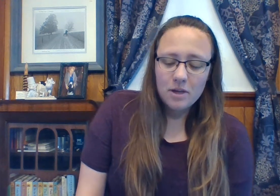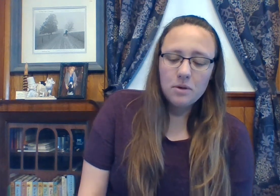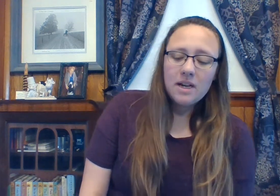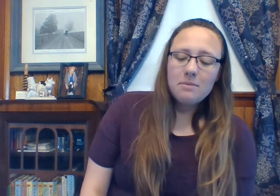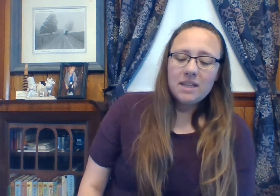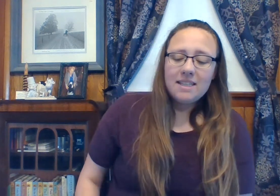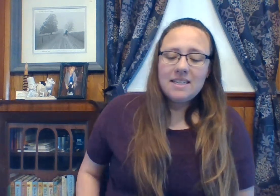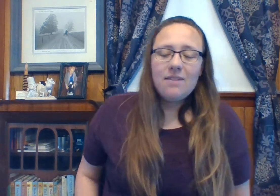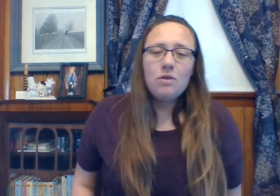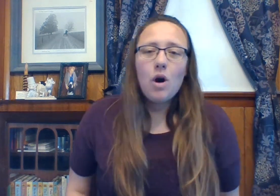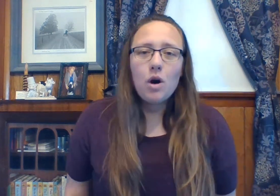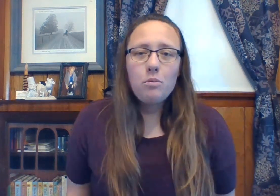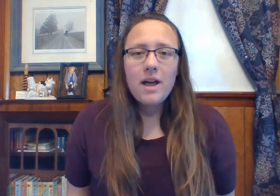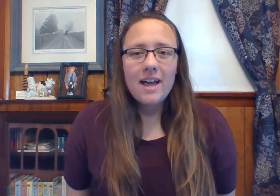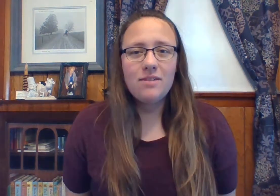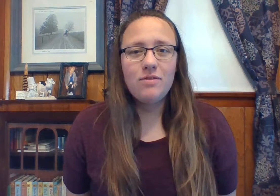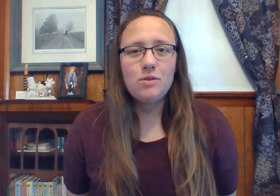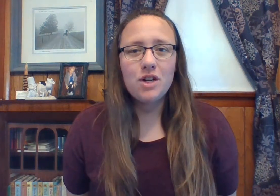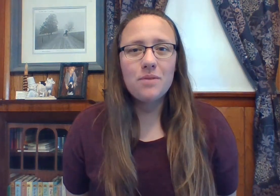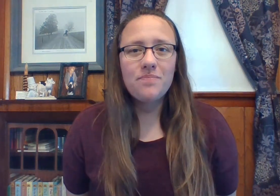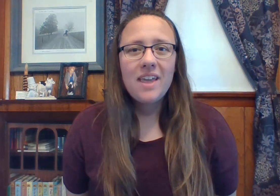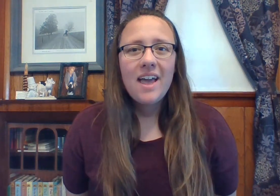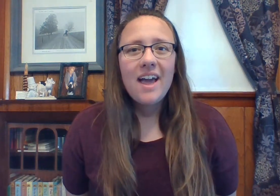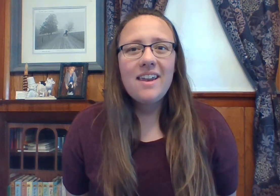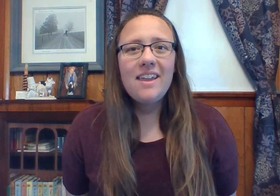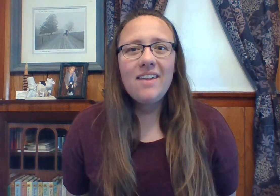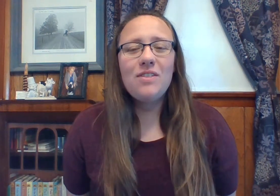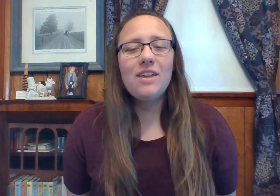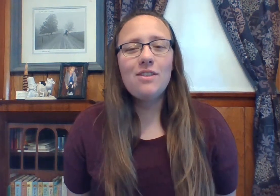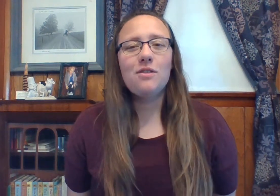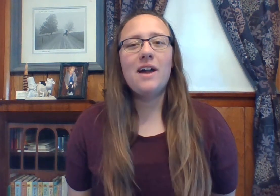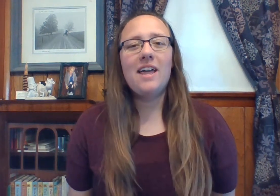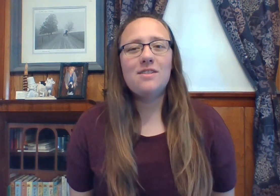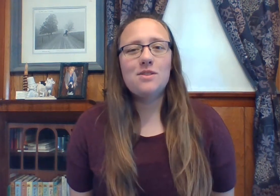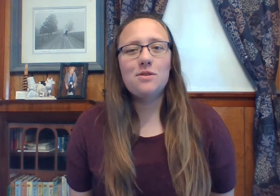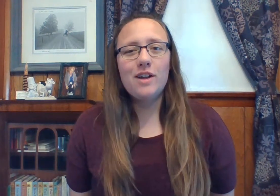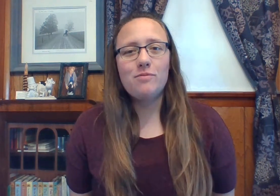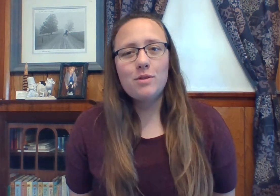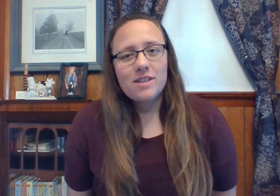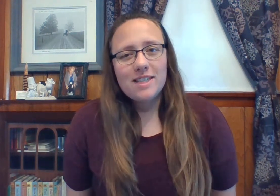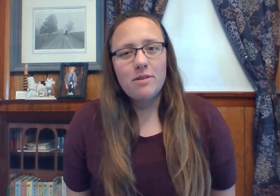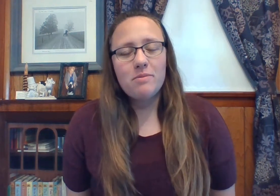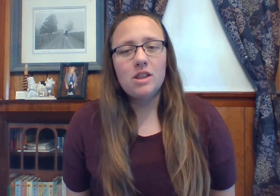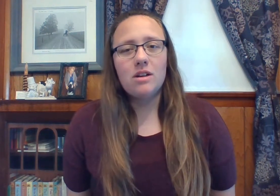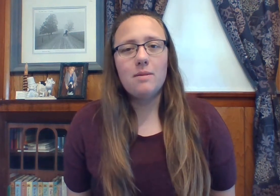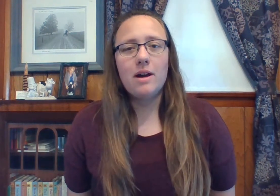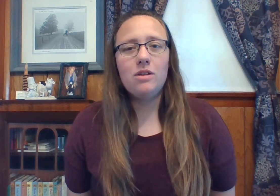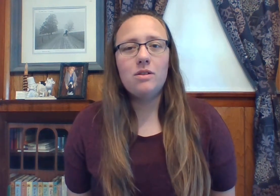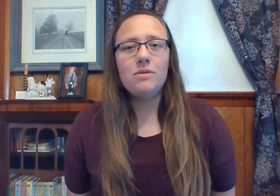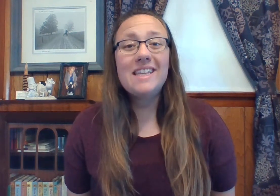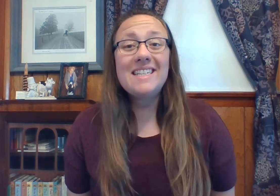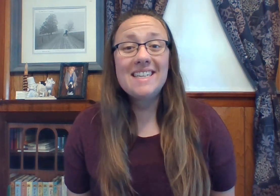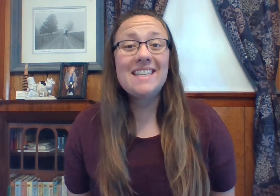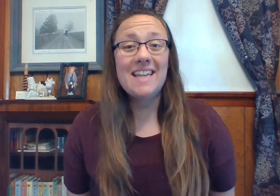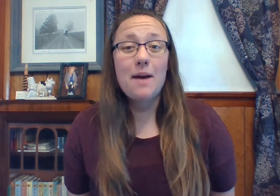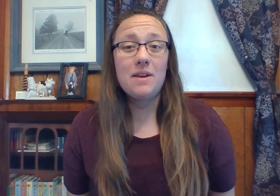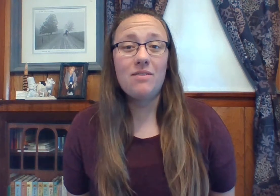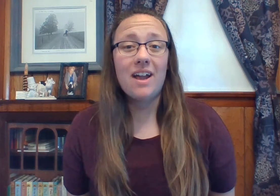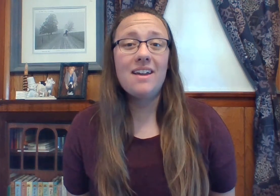you, plans to give you hope and a future. And if you think through kind of the story of Moses that we've been learning about, you can really see this happening, right?